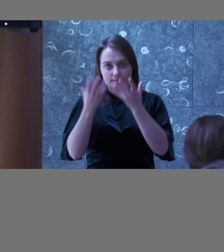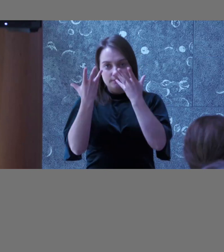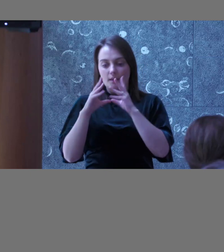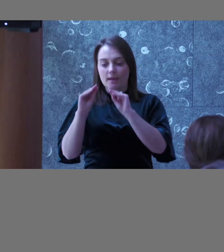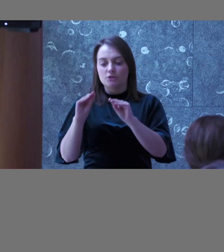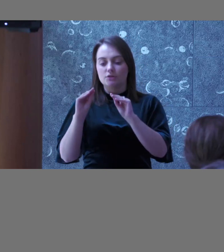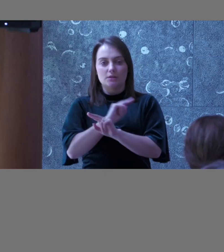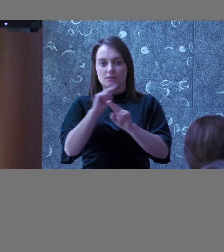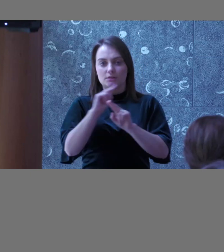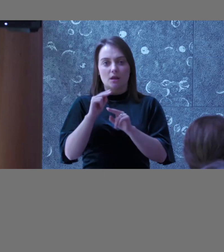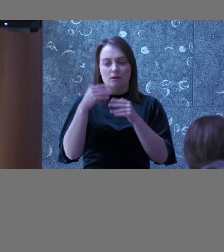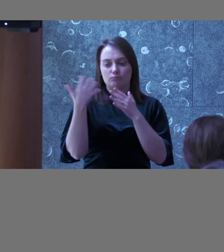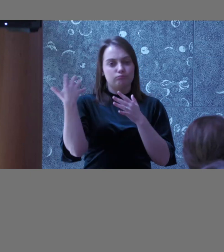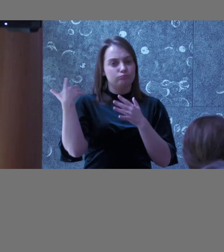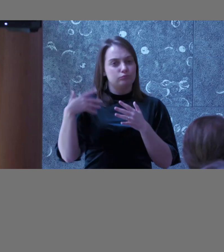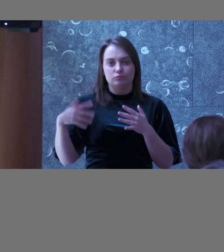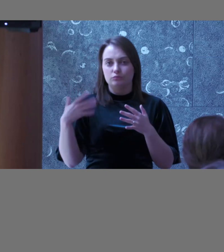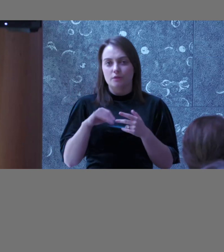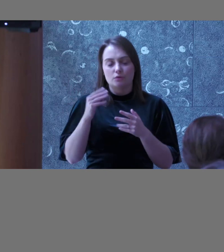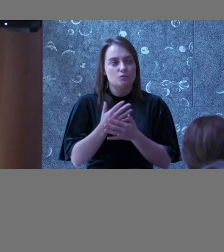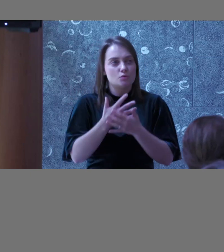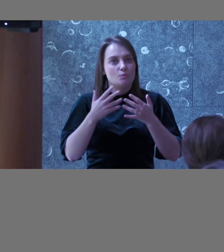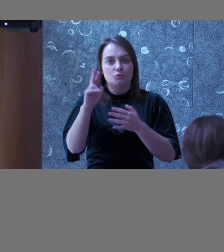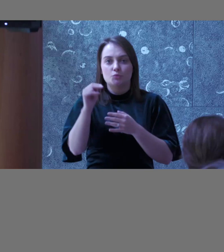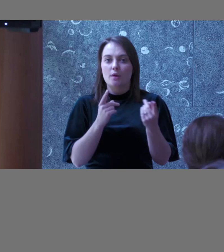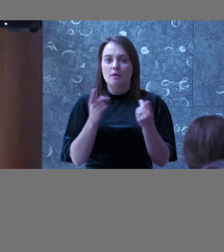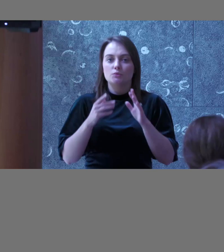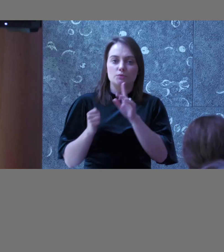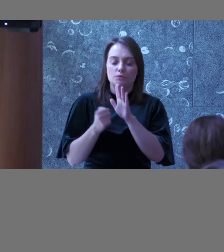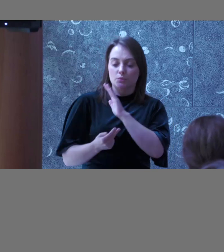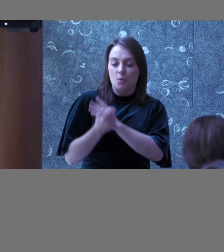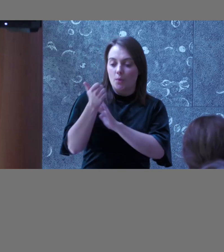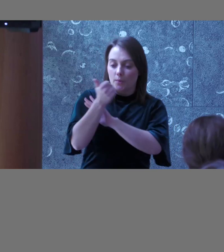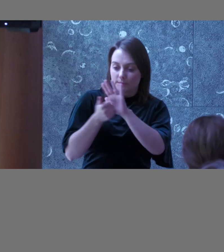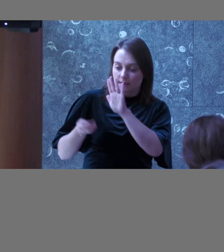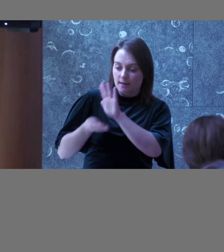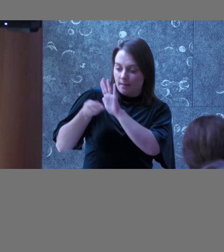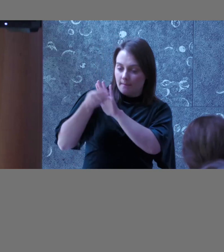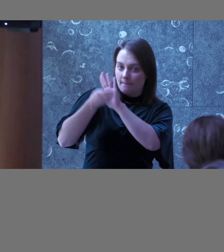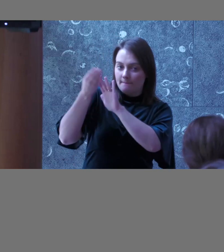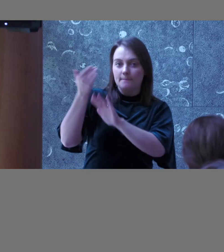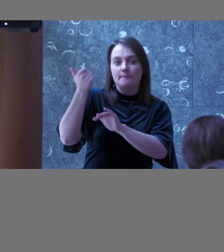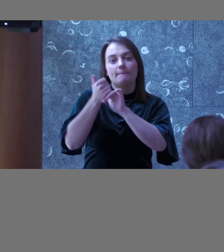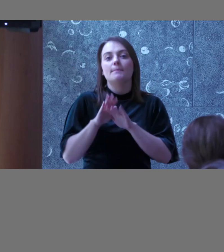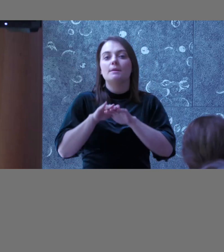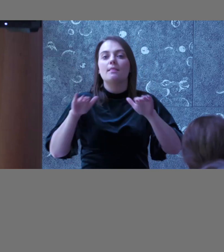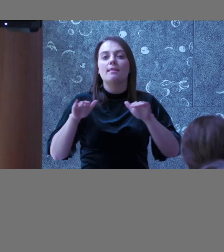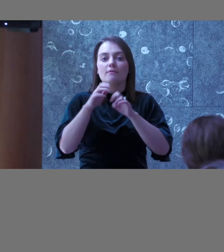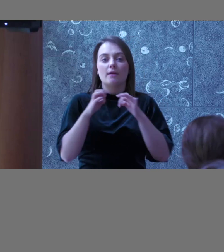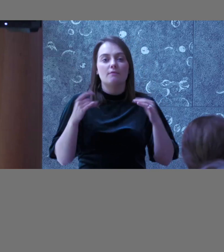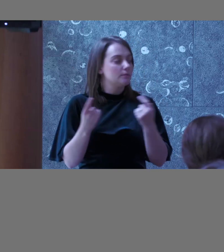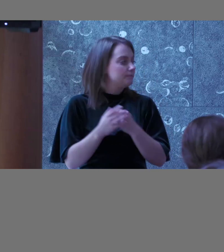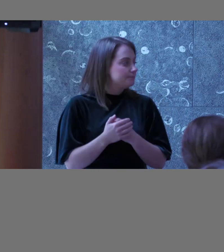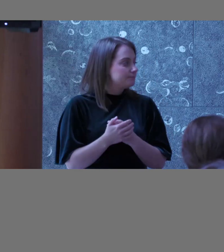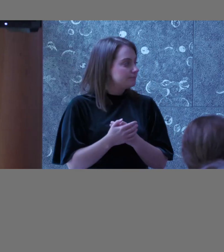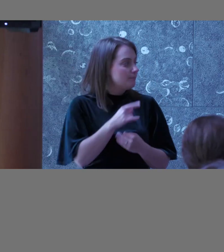expensive in the space too, and there's things you can do to upscale on that, even at a minimum level. And actually just on